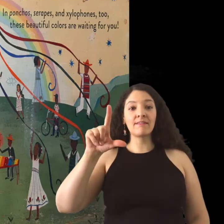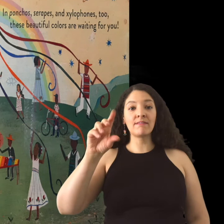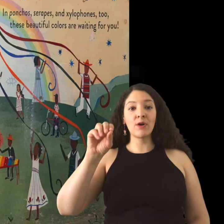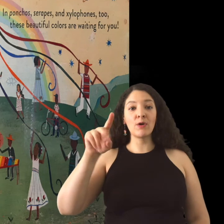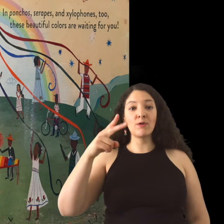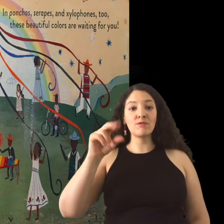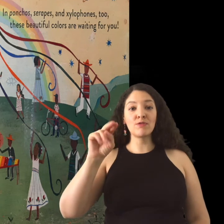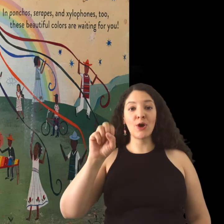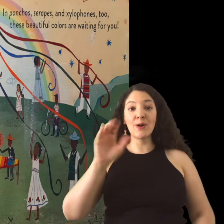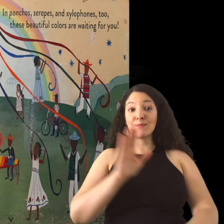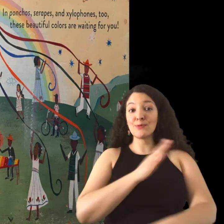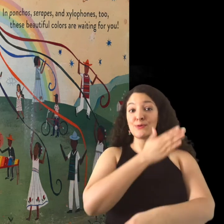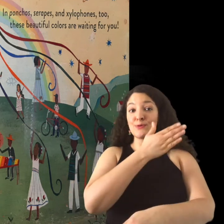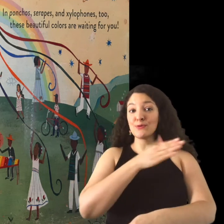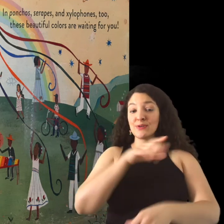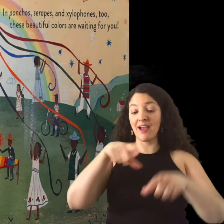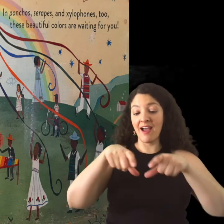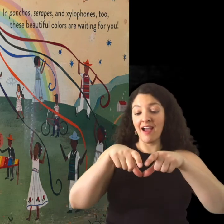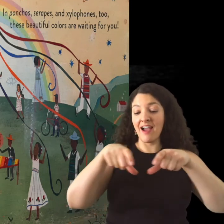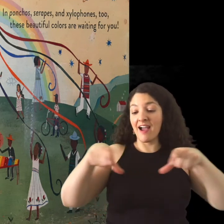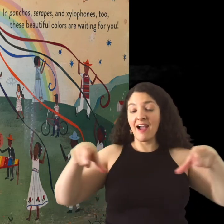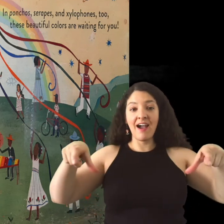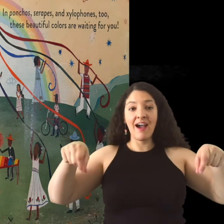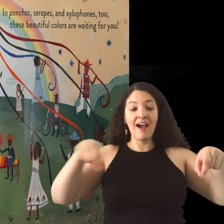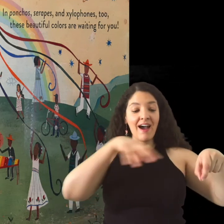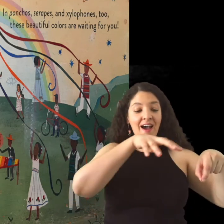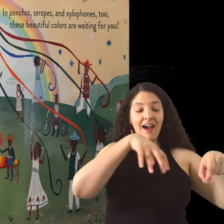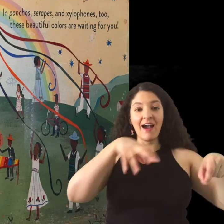These beautiful colors are waiting for you. Blue.